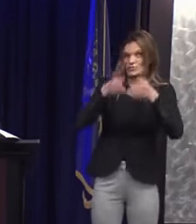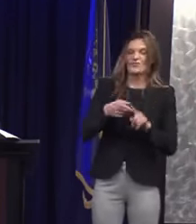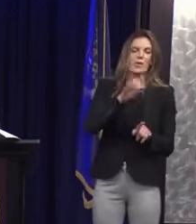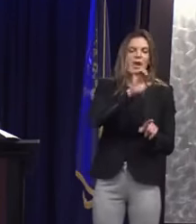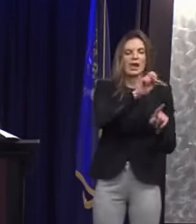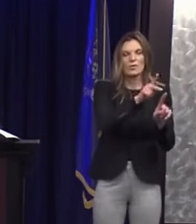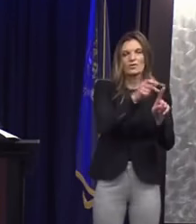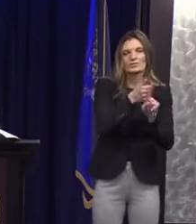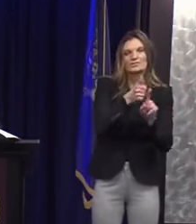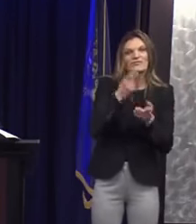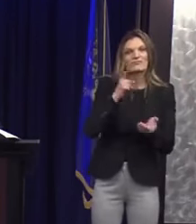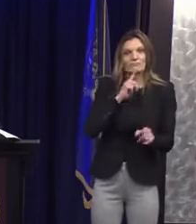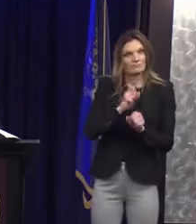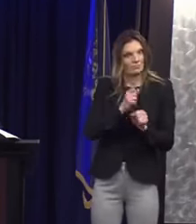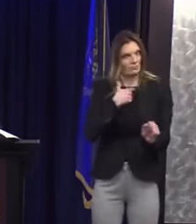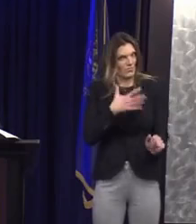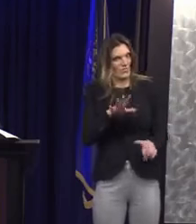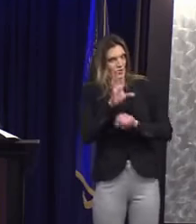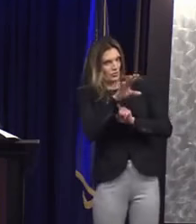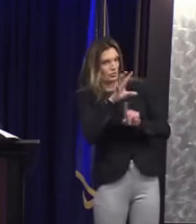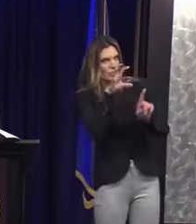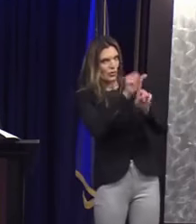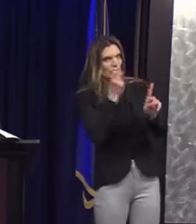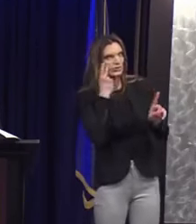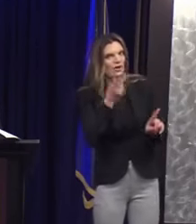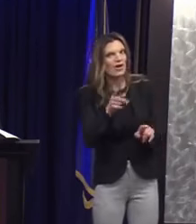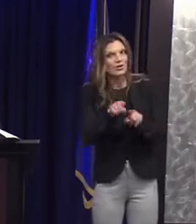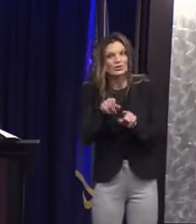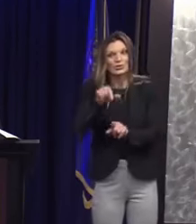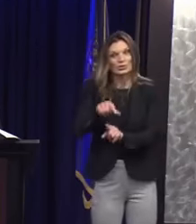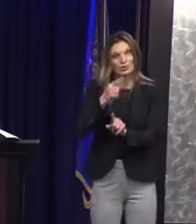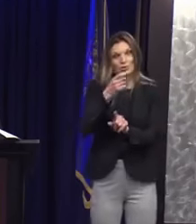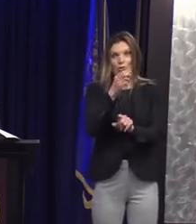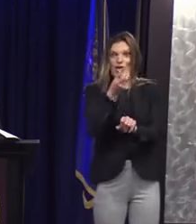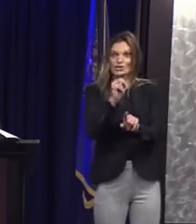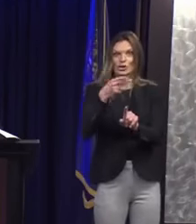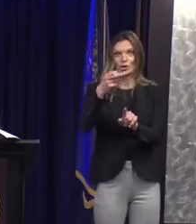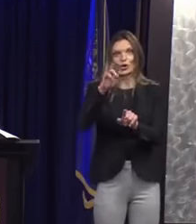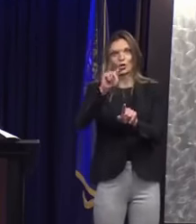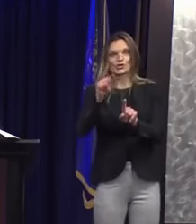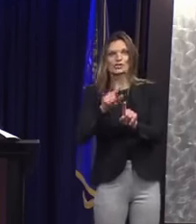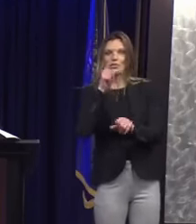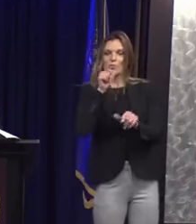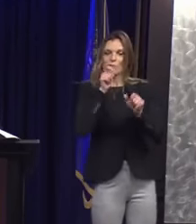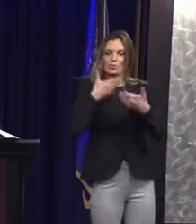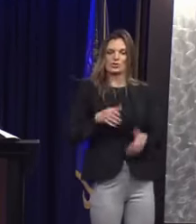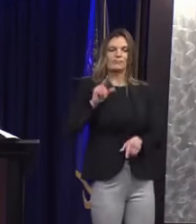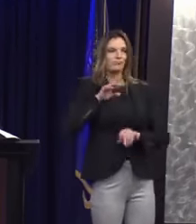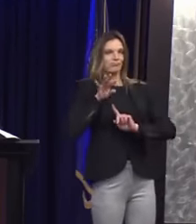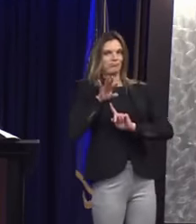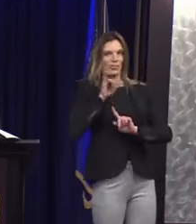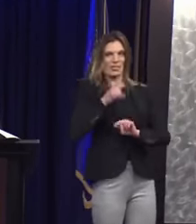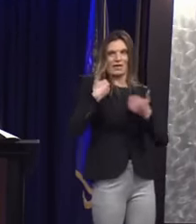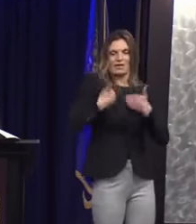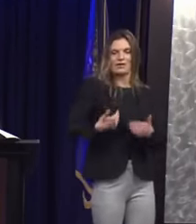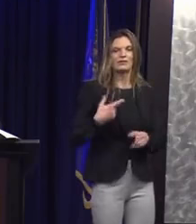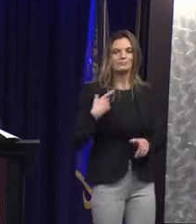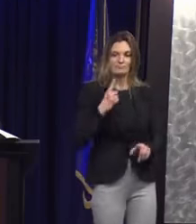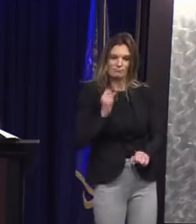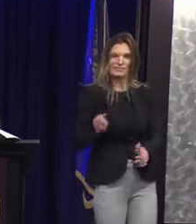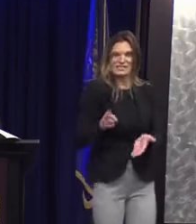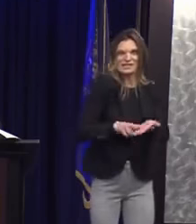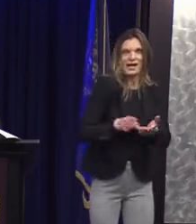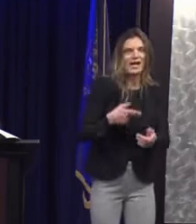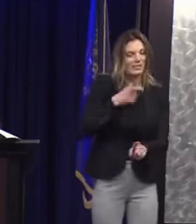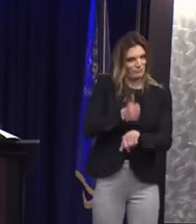his conduct witnessed on the video and Gretchen Hurts for her conduct on the videos, as well as those that she interacted